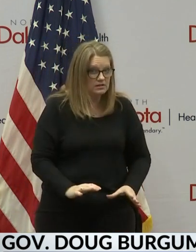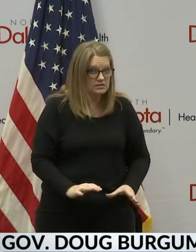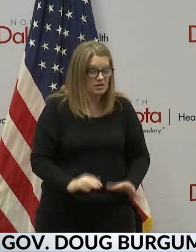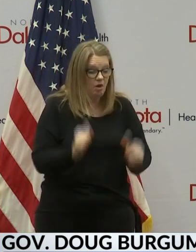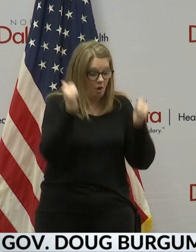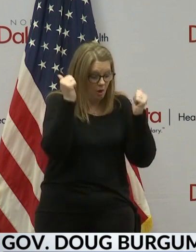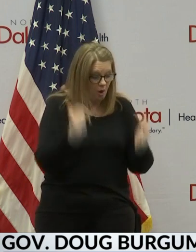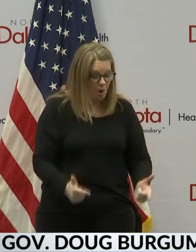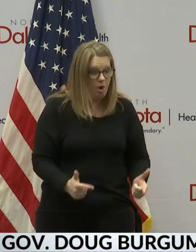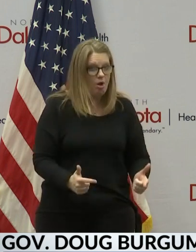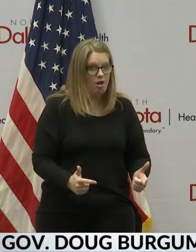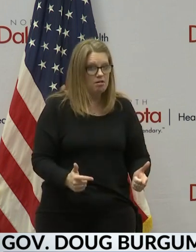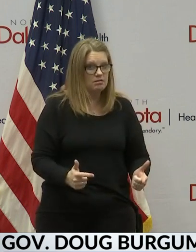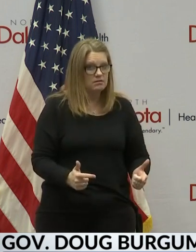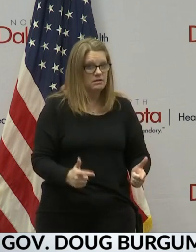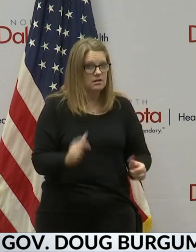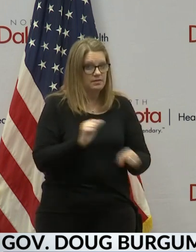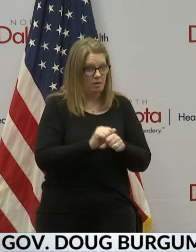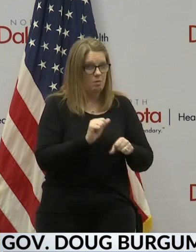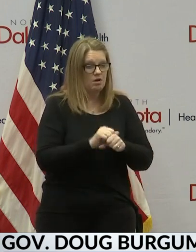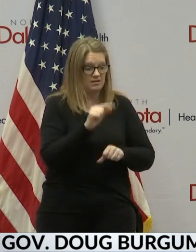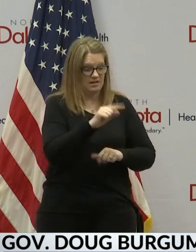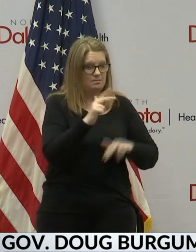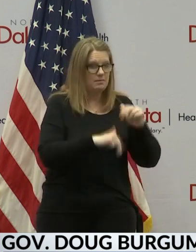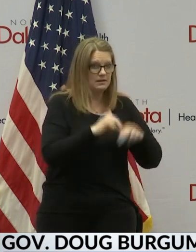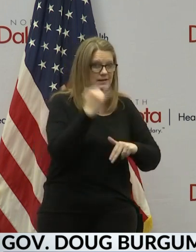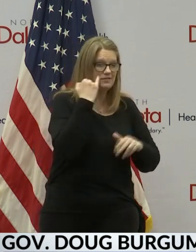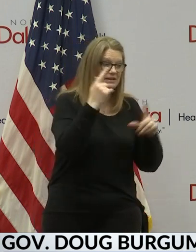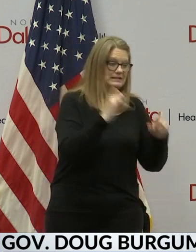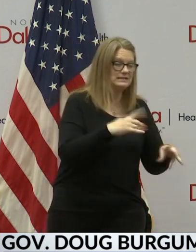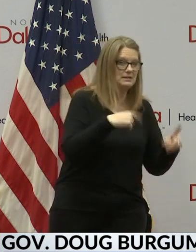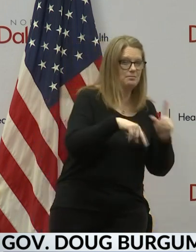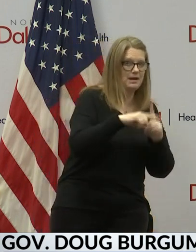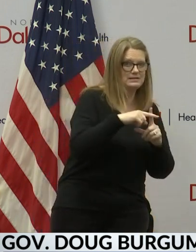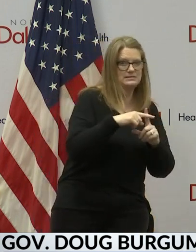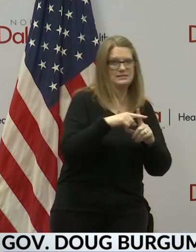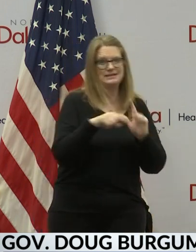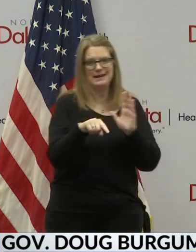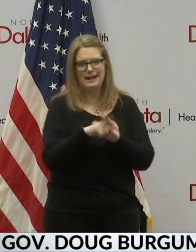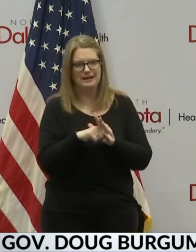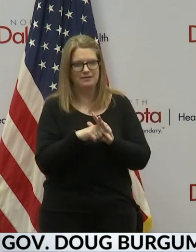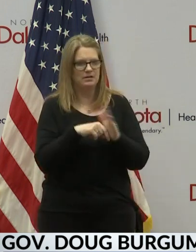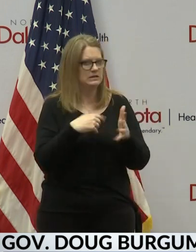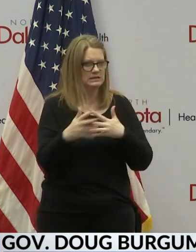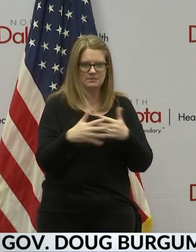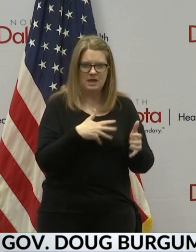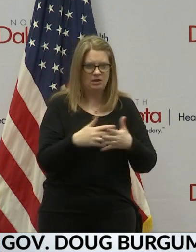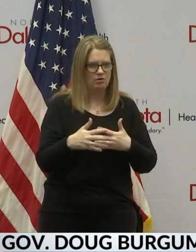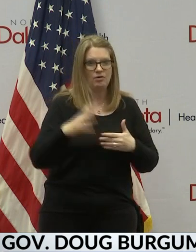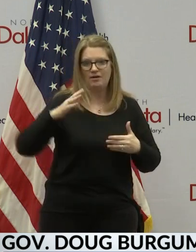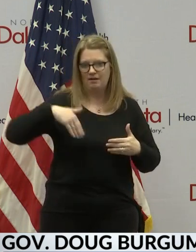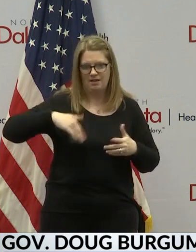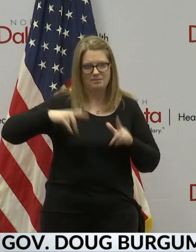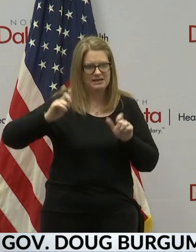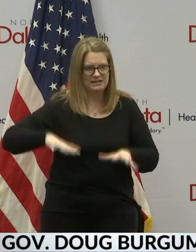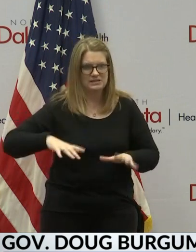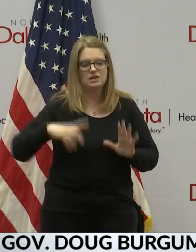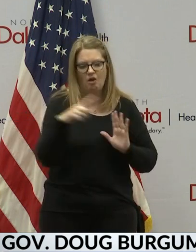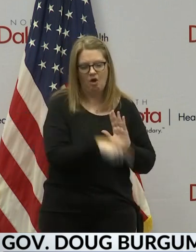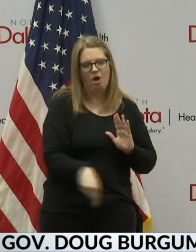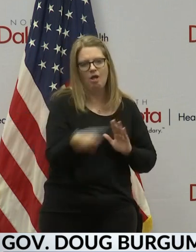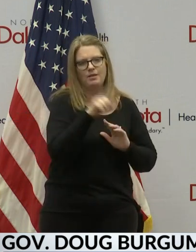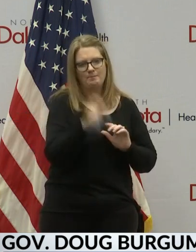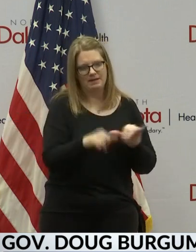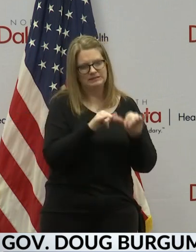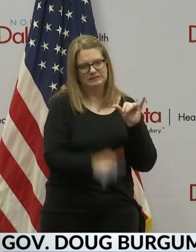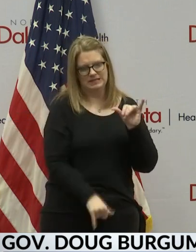say all this would be all those that worked in the plant whether they've tested positive tested negative or not been tested and